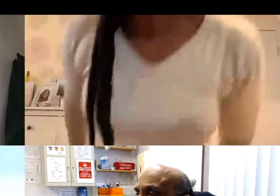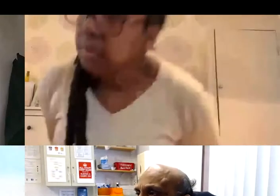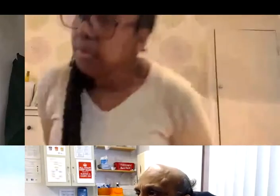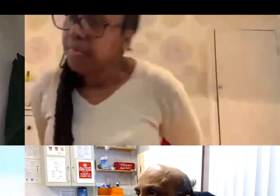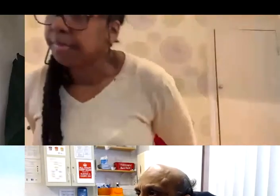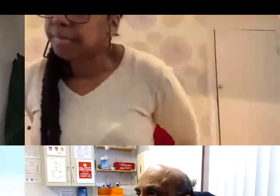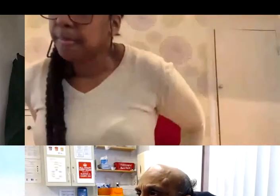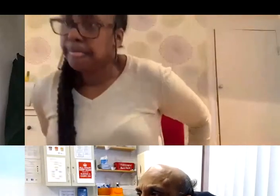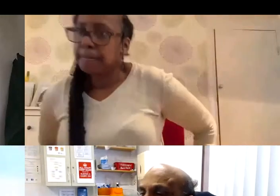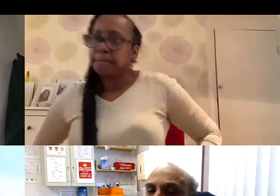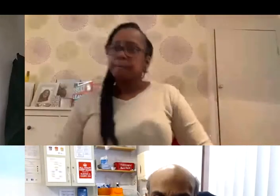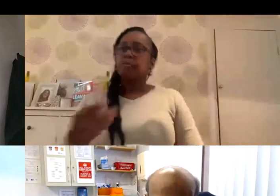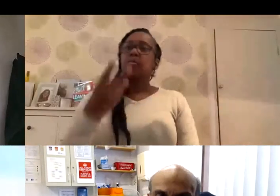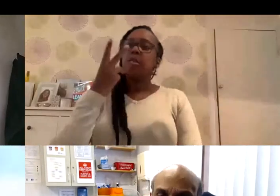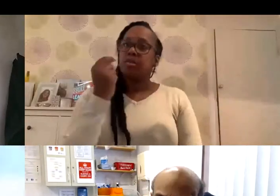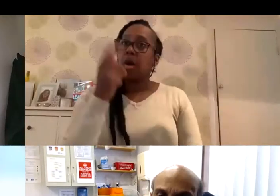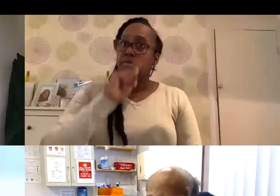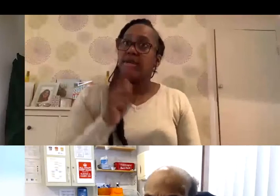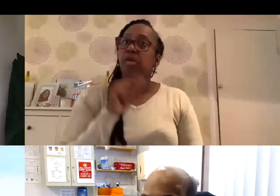contracted the virus.